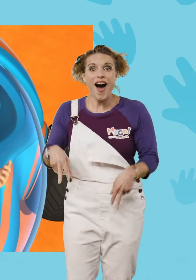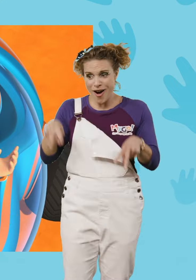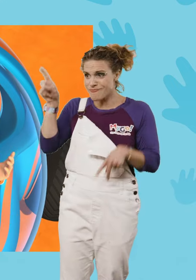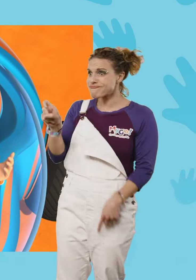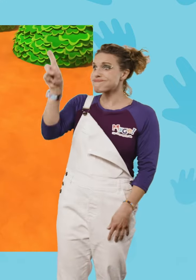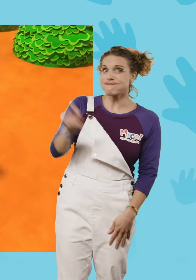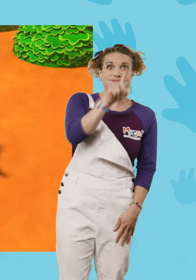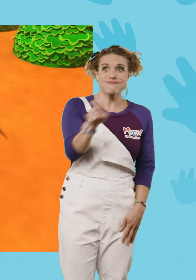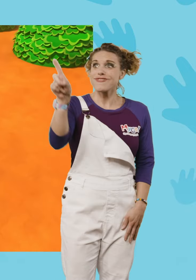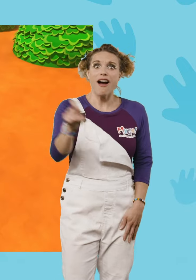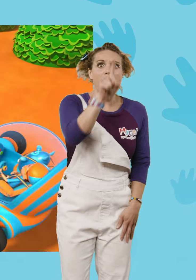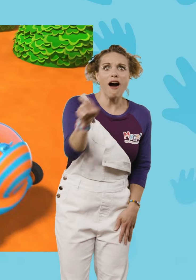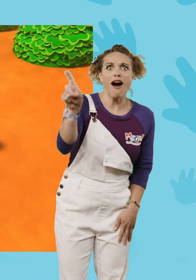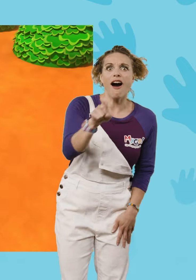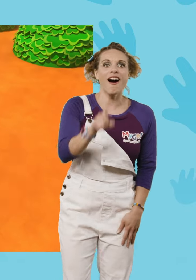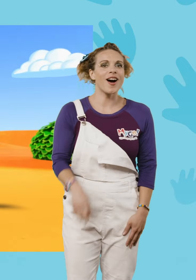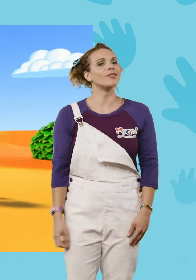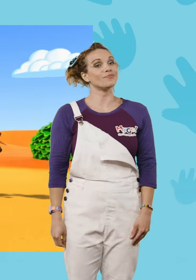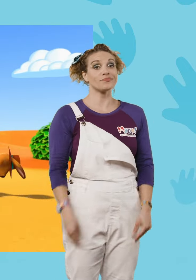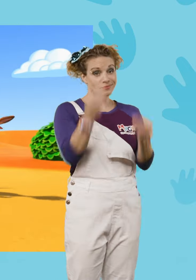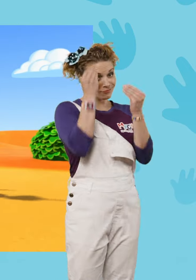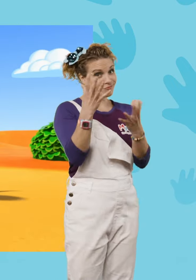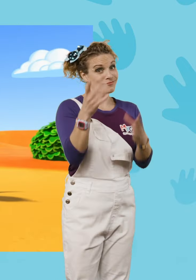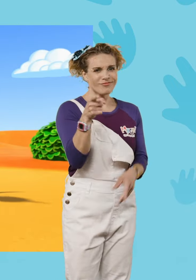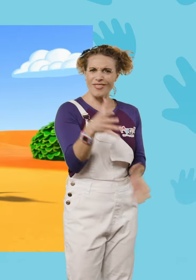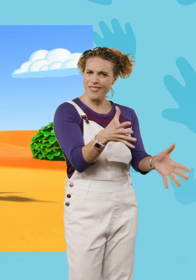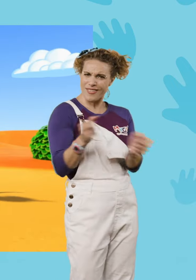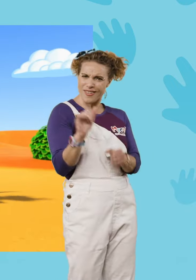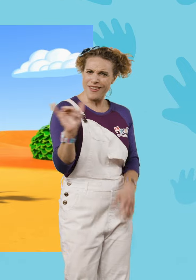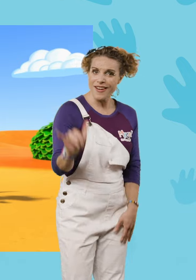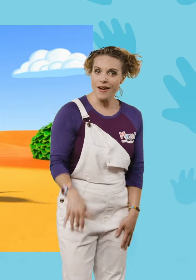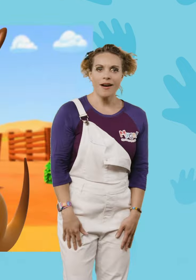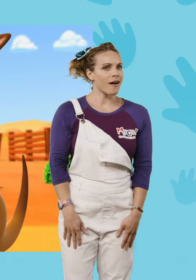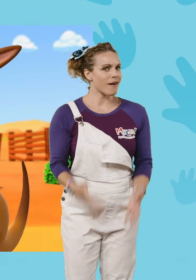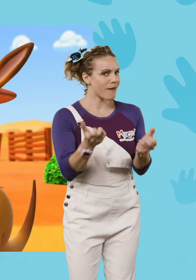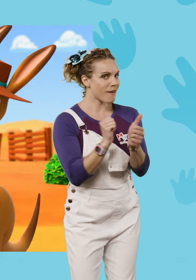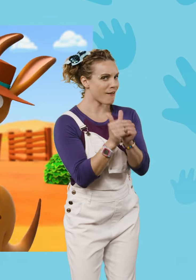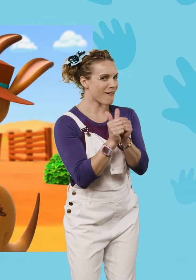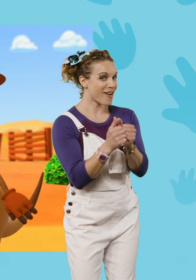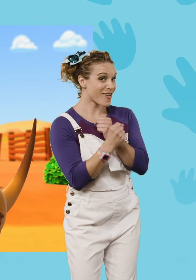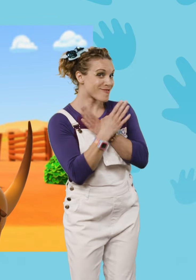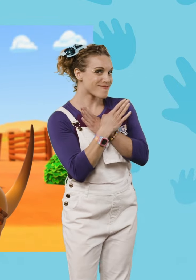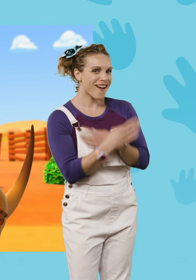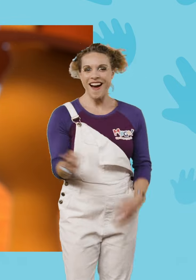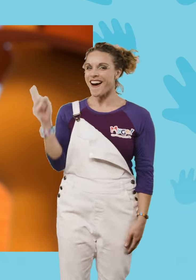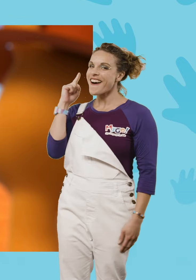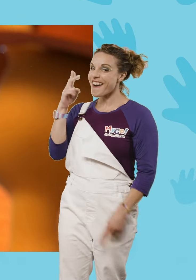pretty high and super fast. Ah, you're pretty fast yourself. You up for a little race, Blippy? Sounds